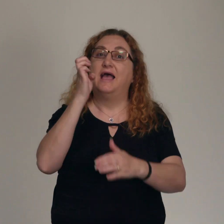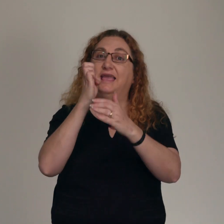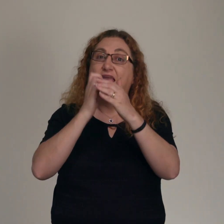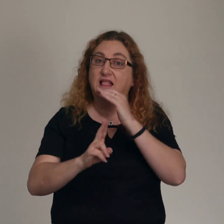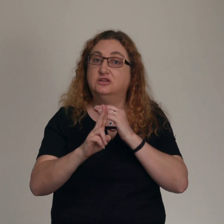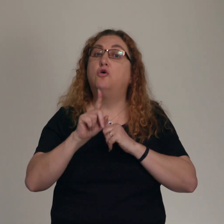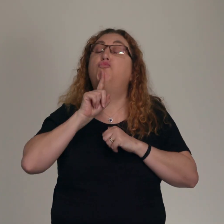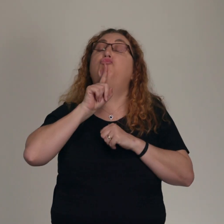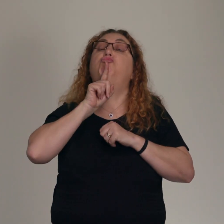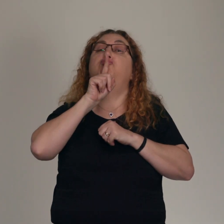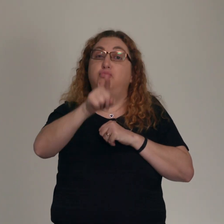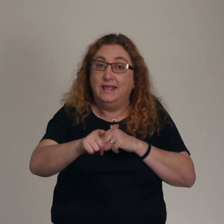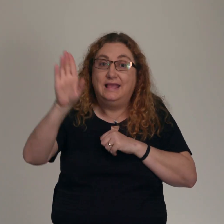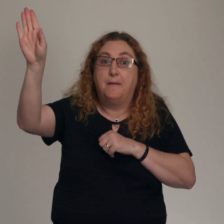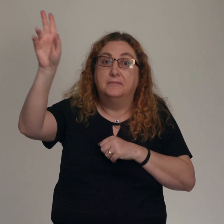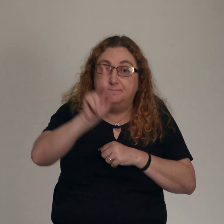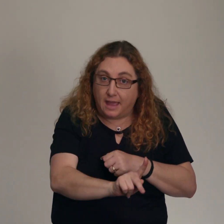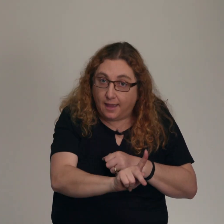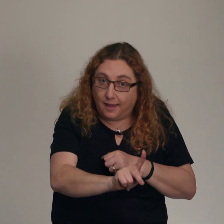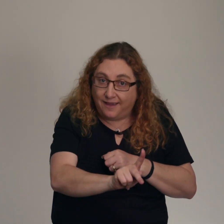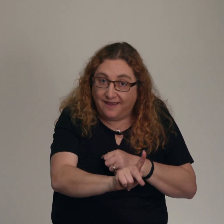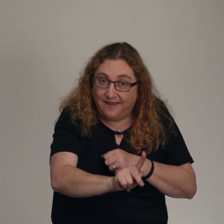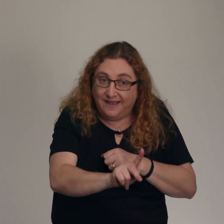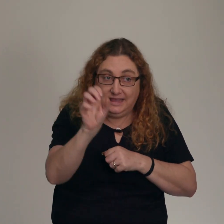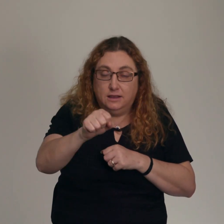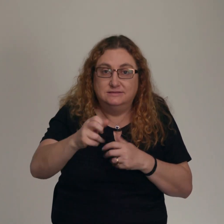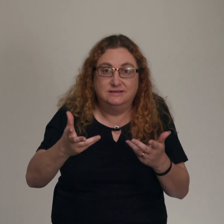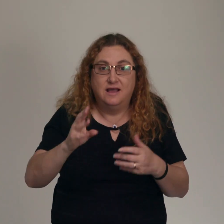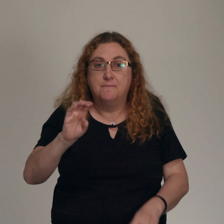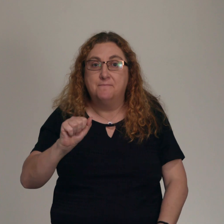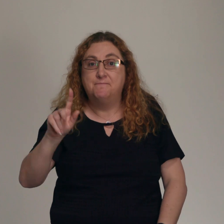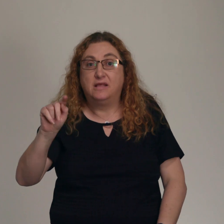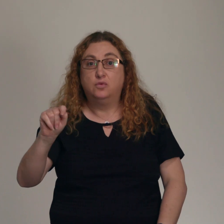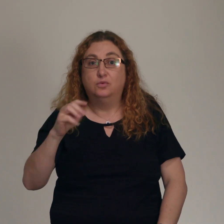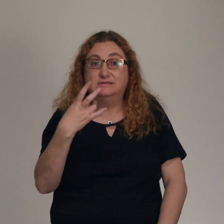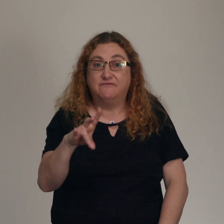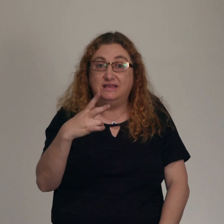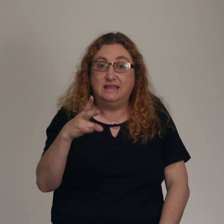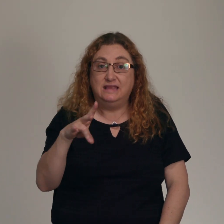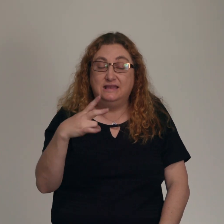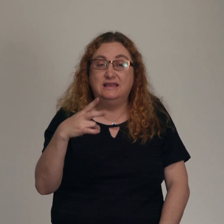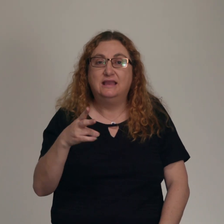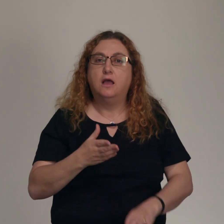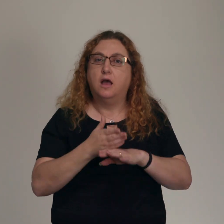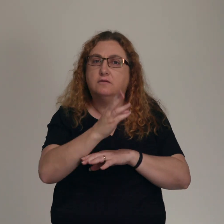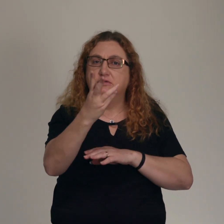twist in the Elijah coming back saga. He does come back. Matthew 17. After six days, Jesus took with him